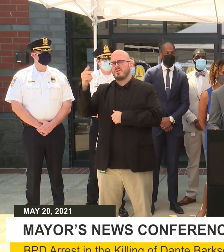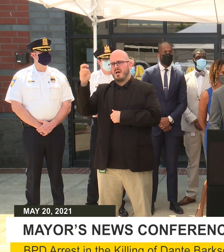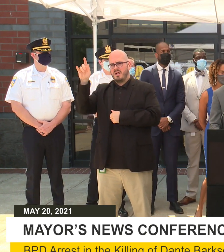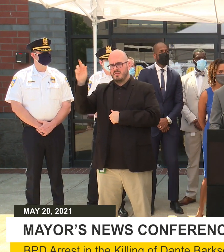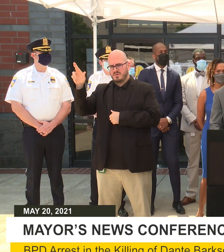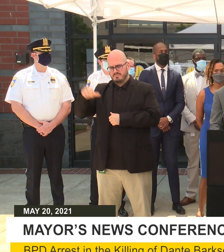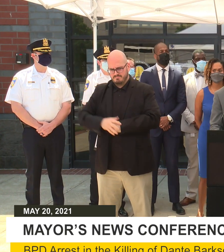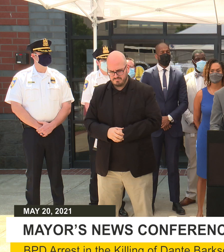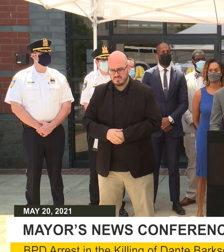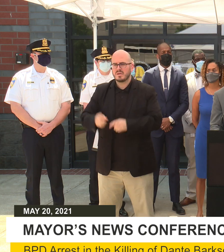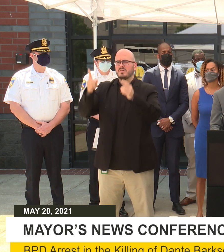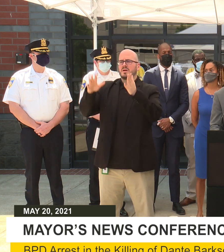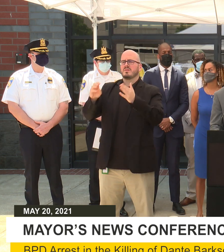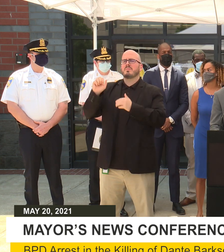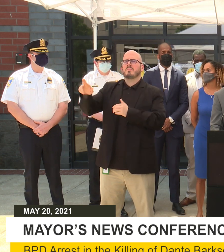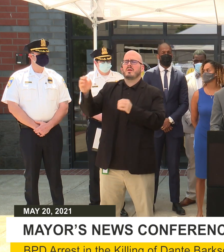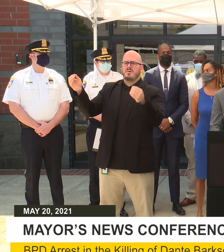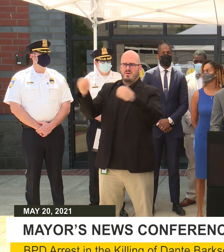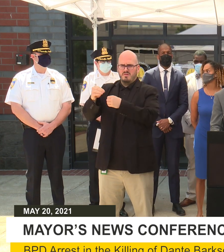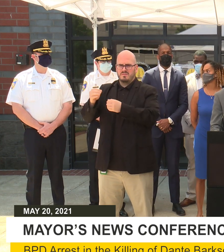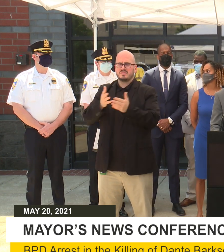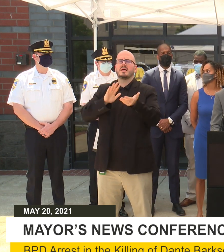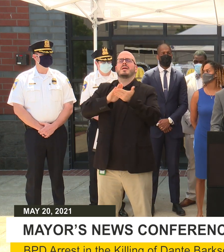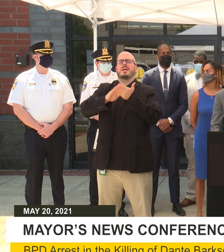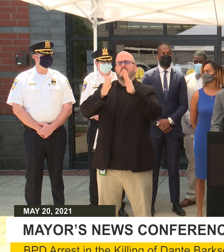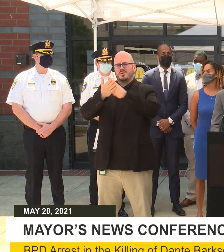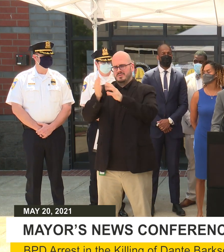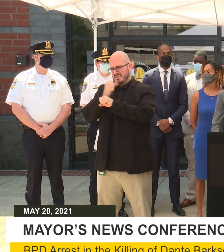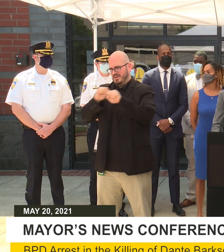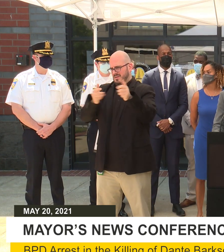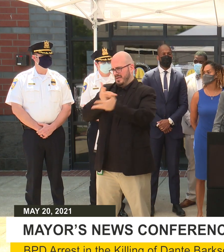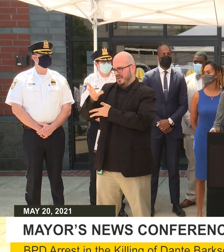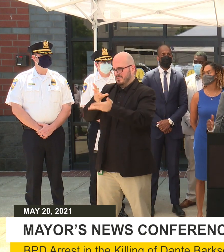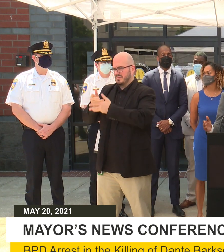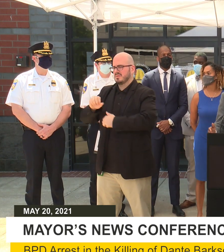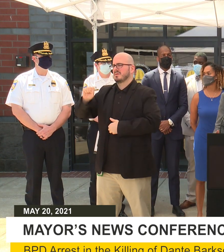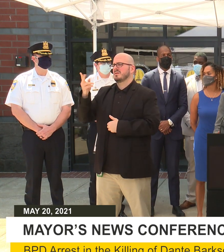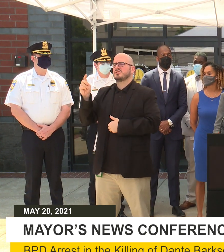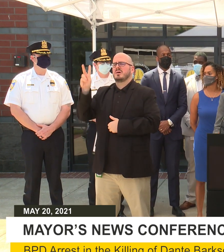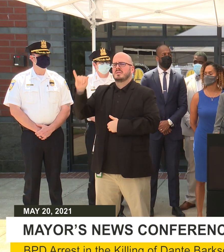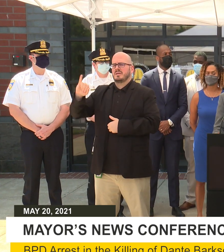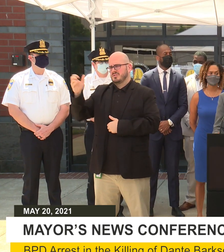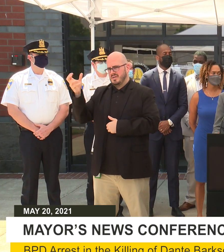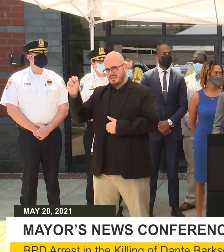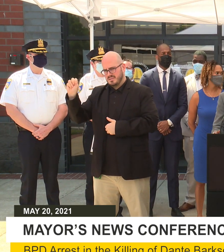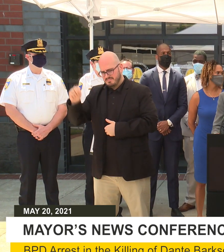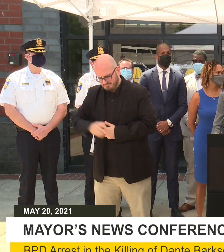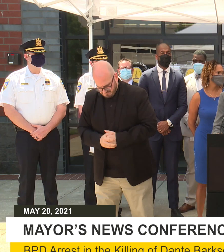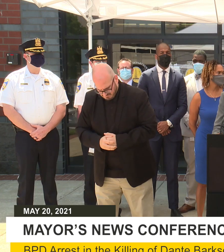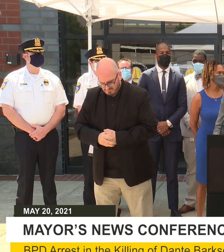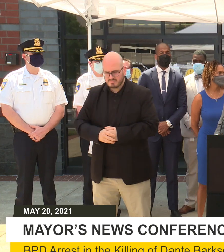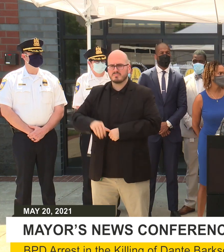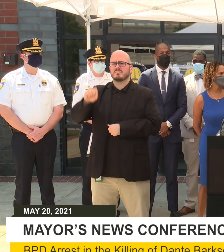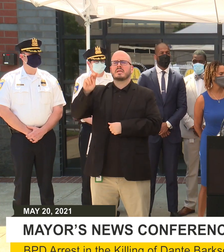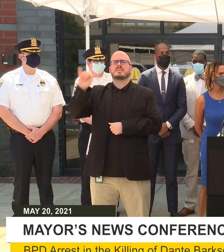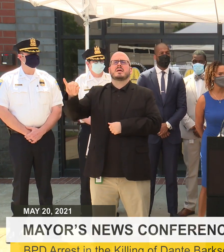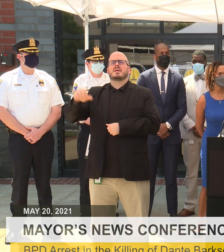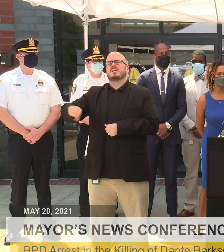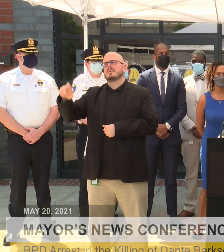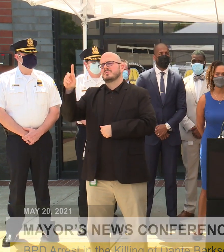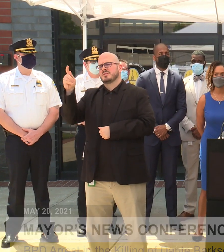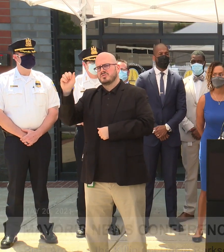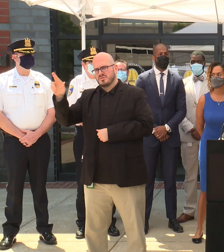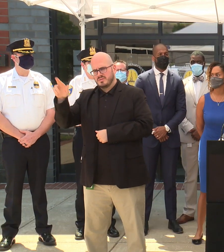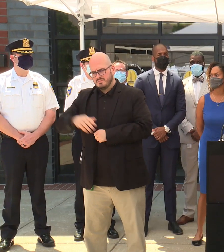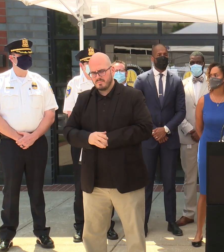also have director of the mayor's office of neighborhood safety engagement, Shantae Jackson, our deputy mayor for public safety, Sonny Schnitzer. We